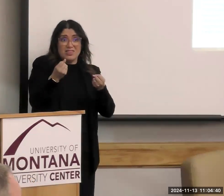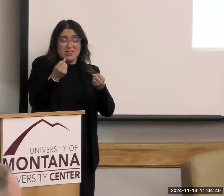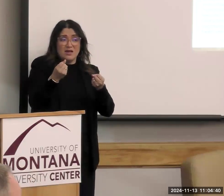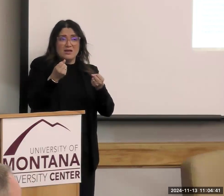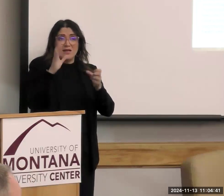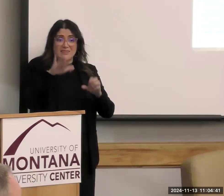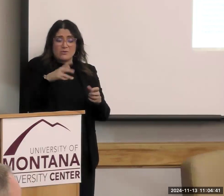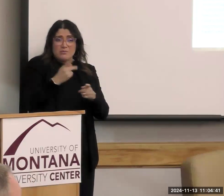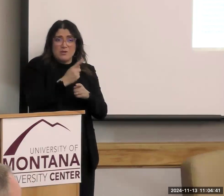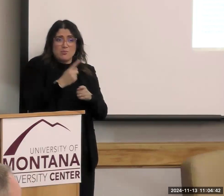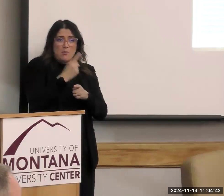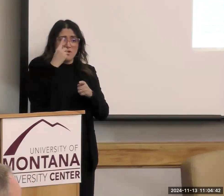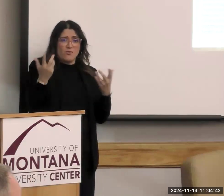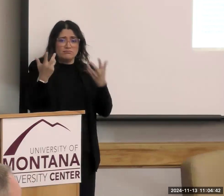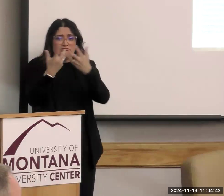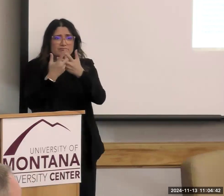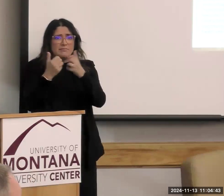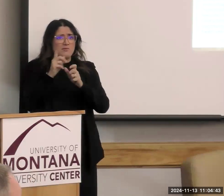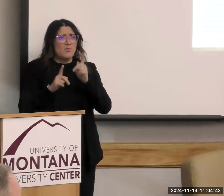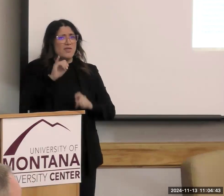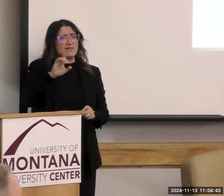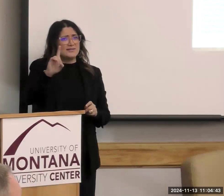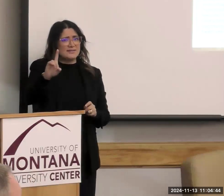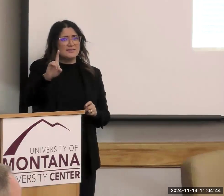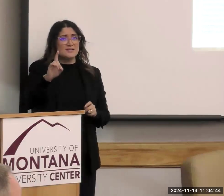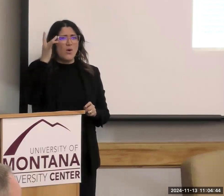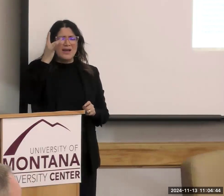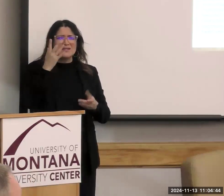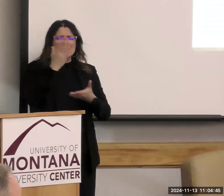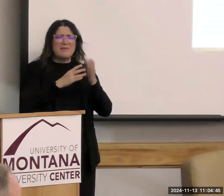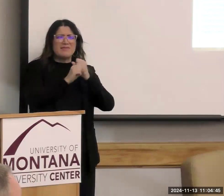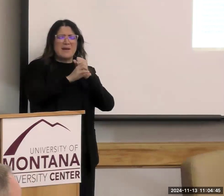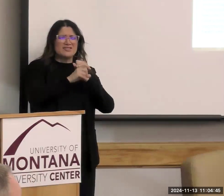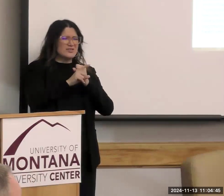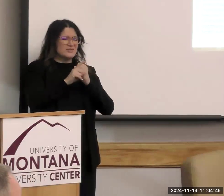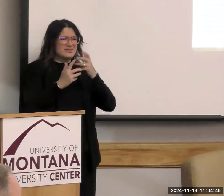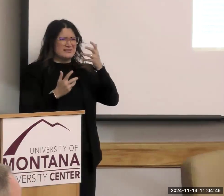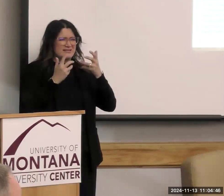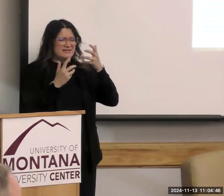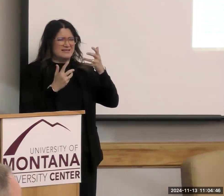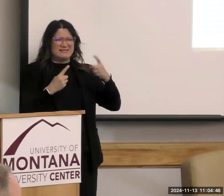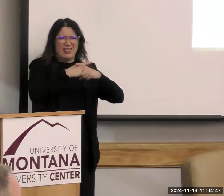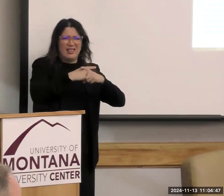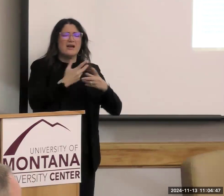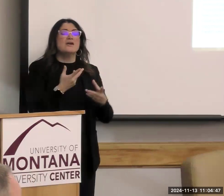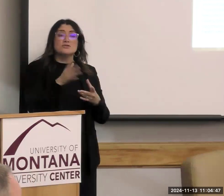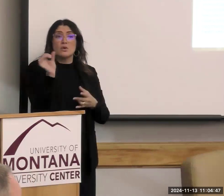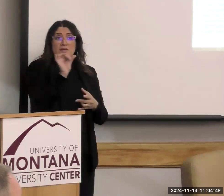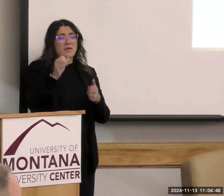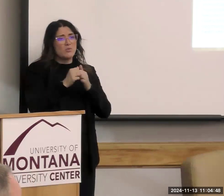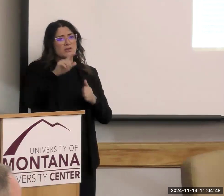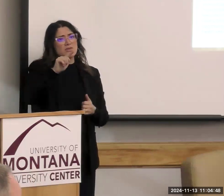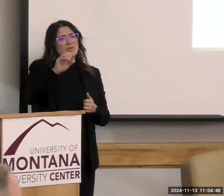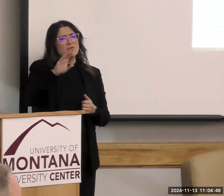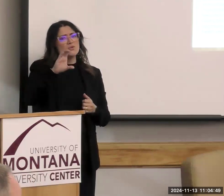for people with IDD because some of the messaging was just off base. Well, the same thing goes for tobacco. When we